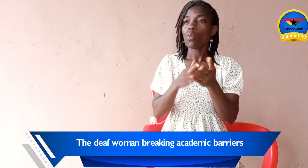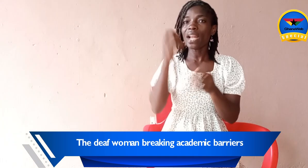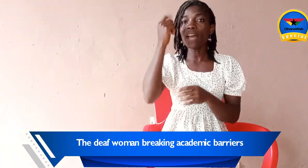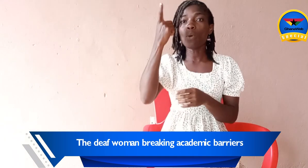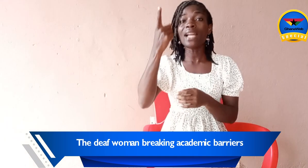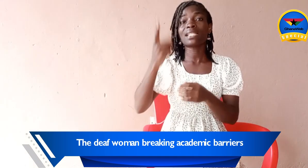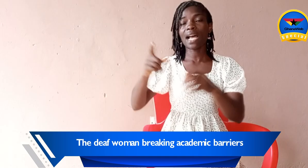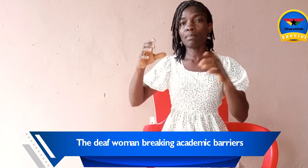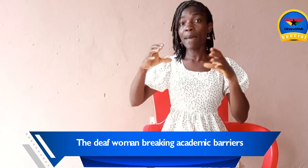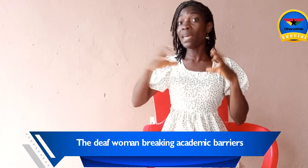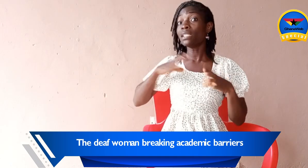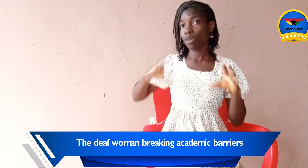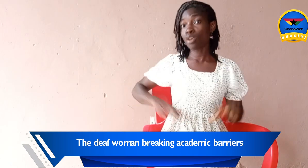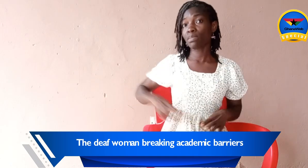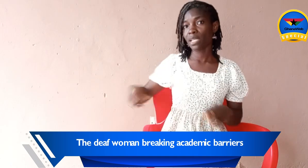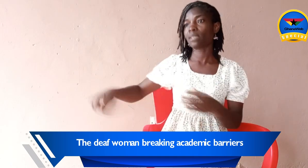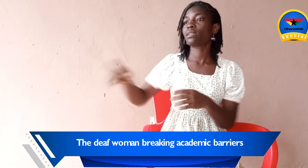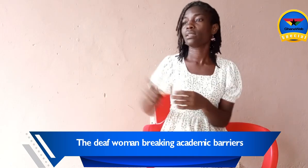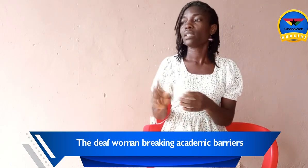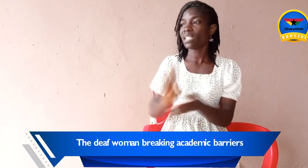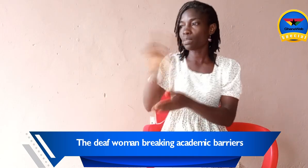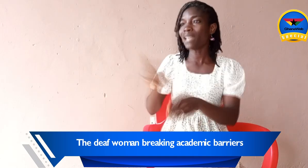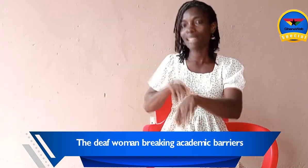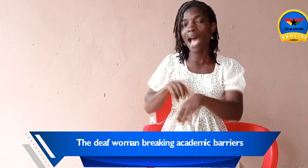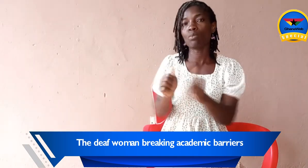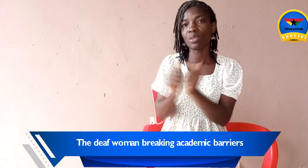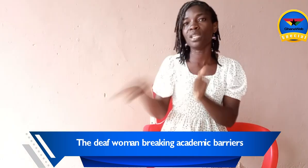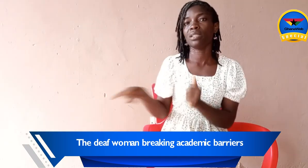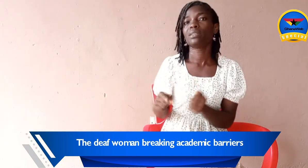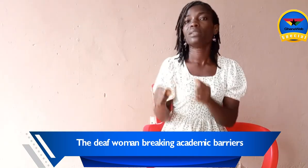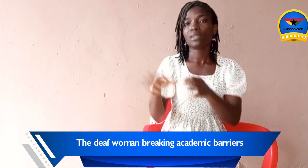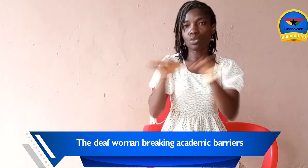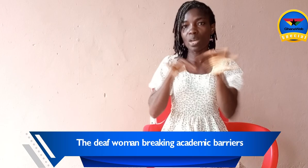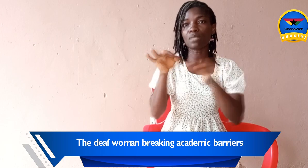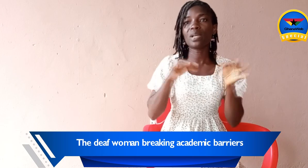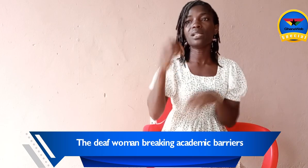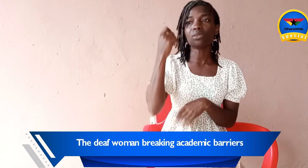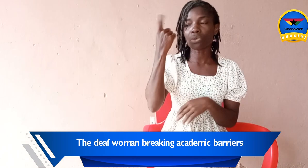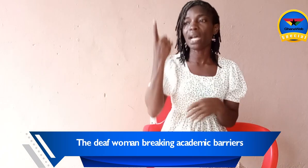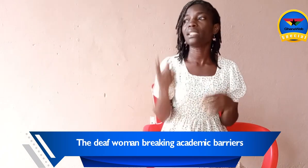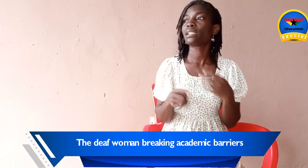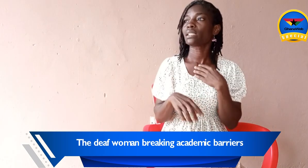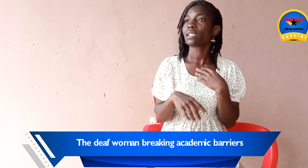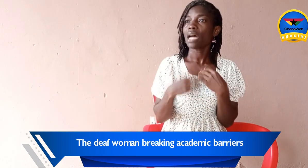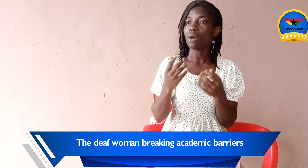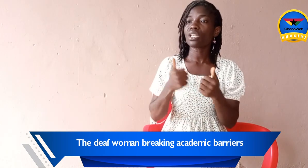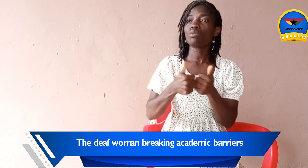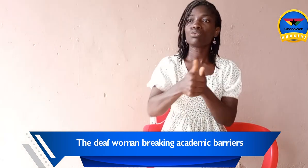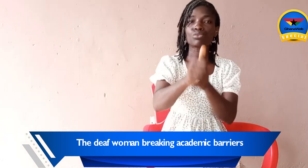when I don't understand my mates, first mates, they spent time with me to explain it, so that I was able